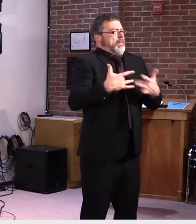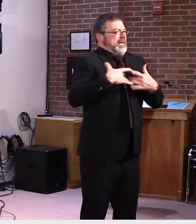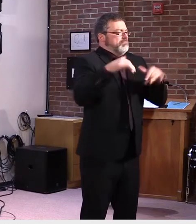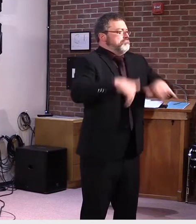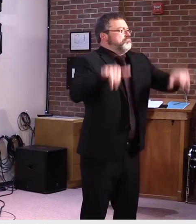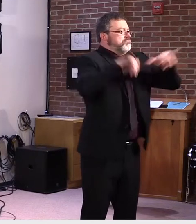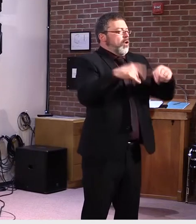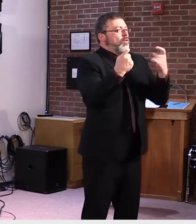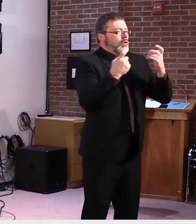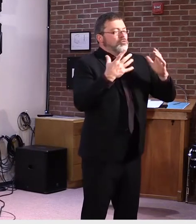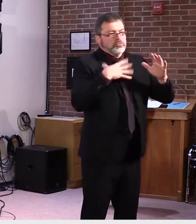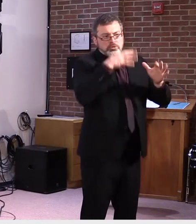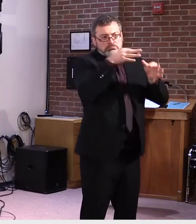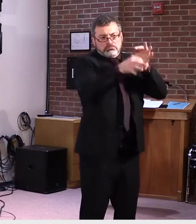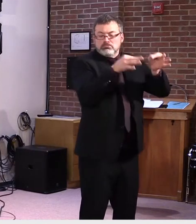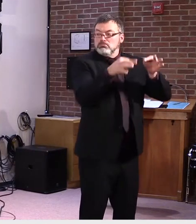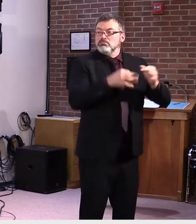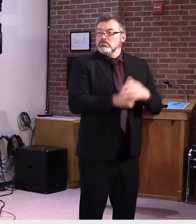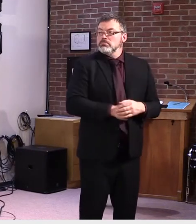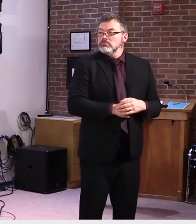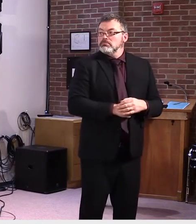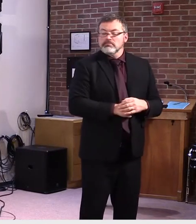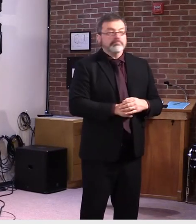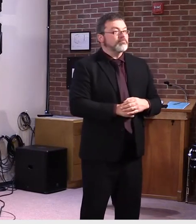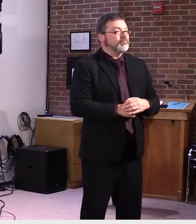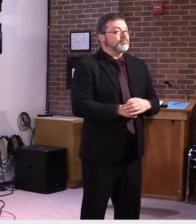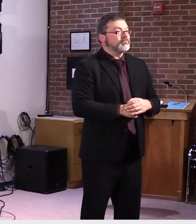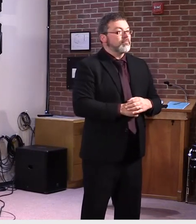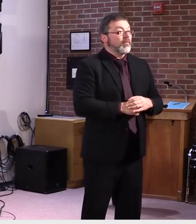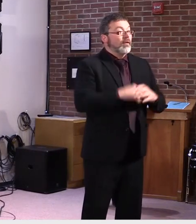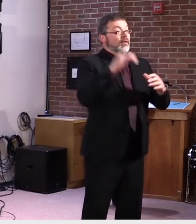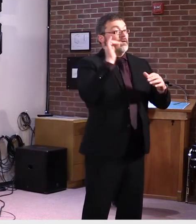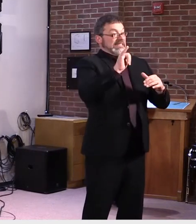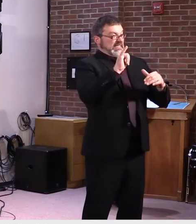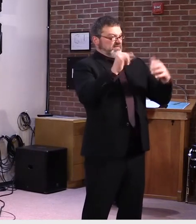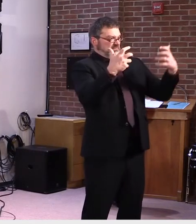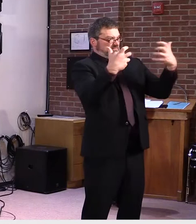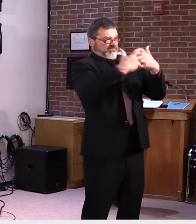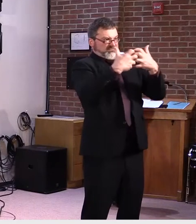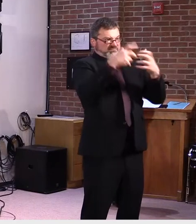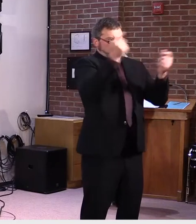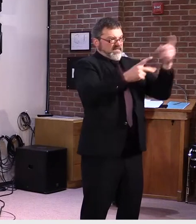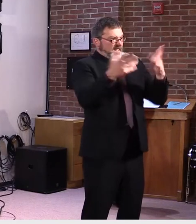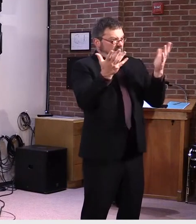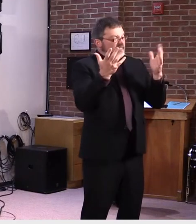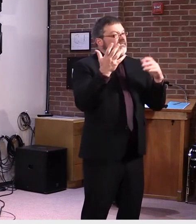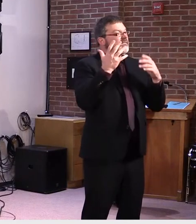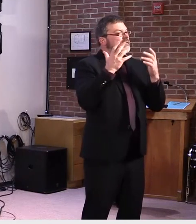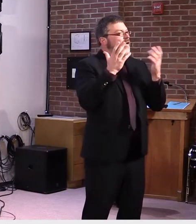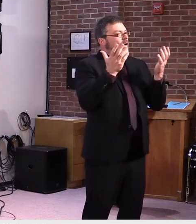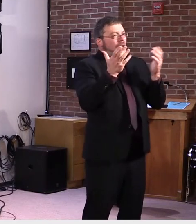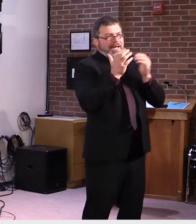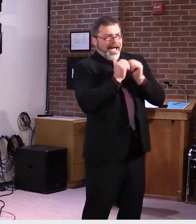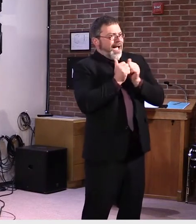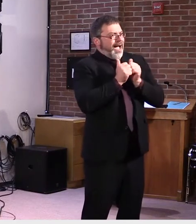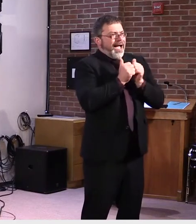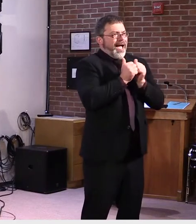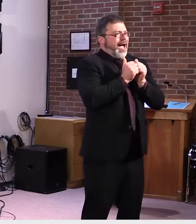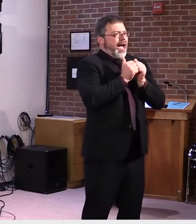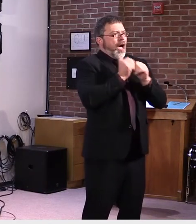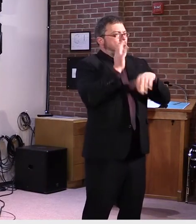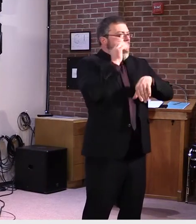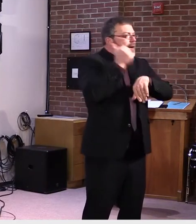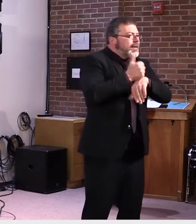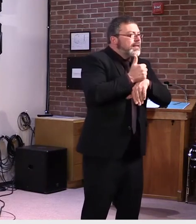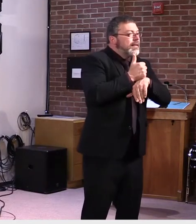As evident in the focus on hybrid learning in our reopening plans, we continue to build out our capacity for remote learning statewide, even